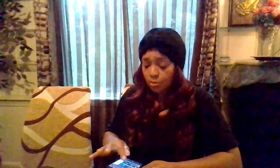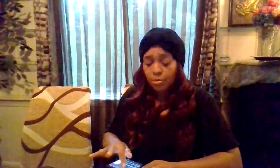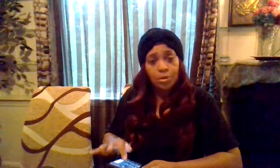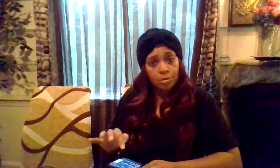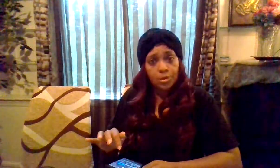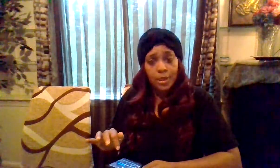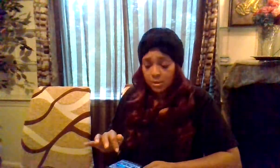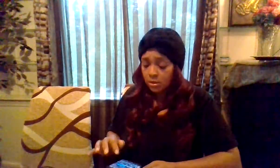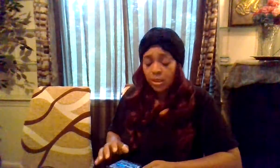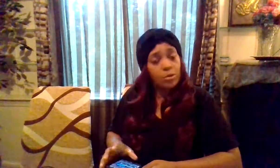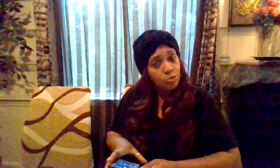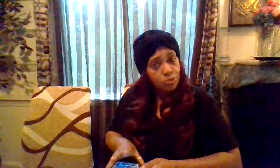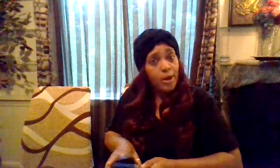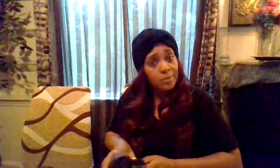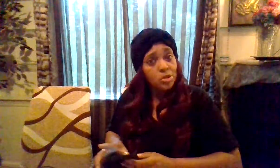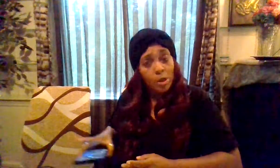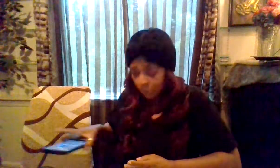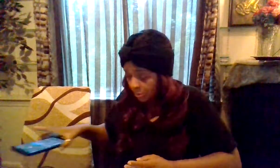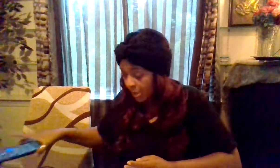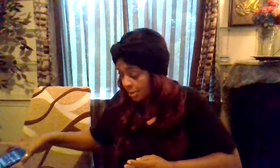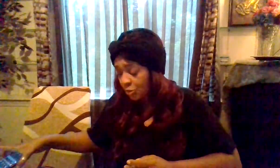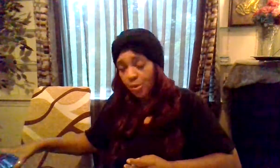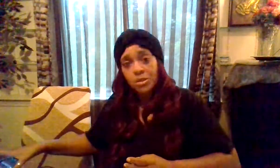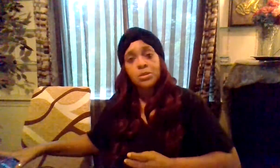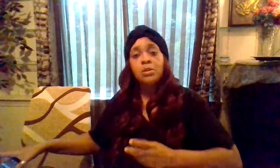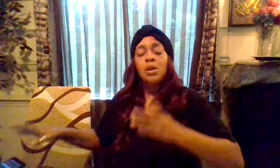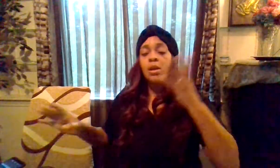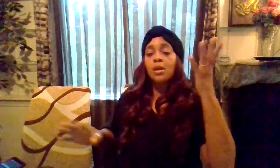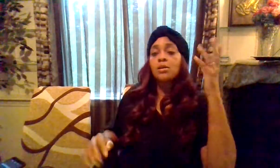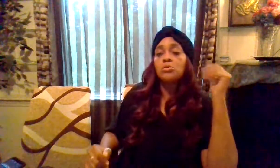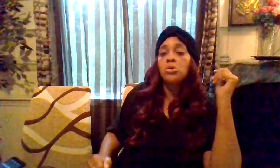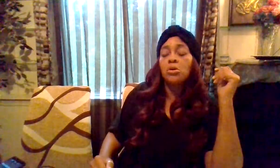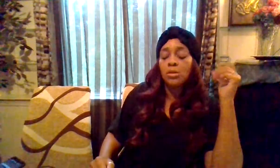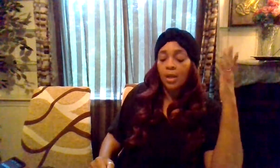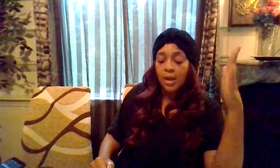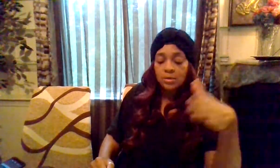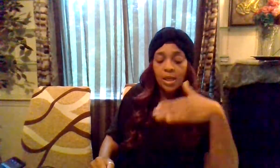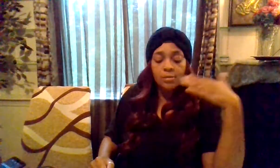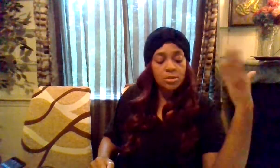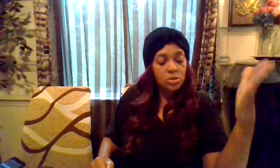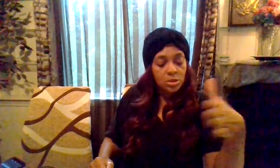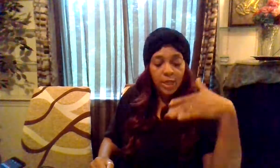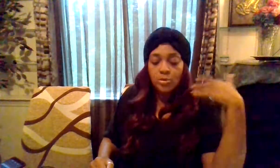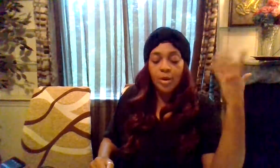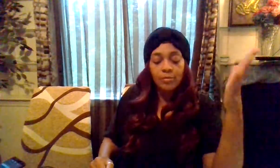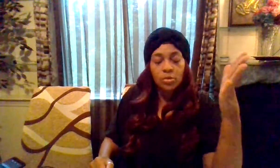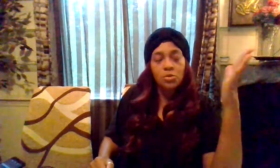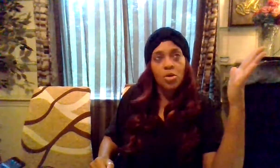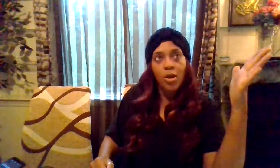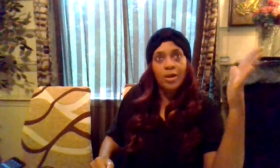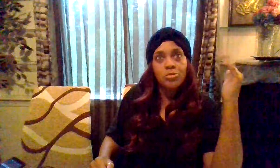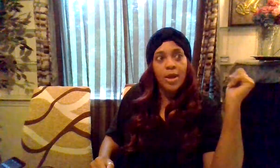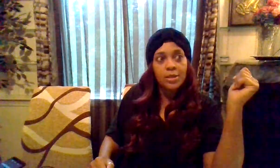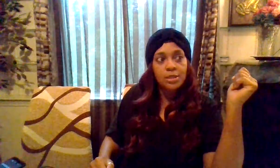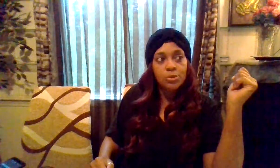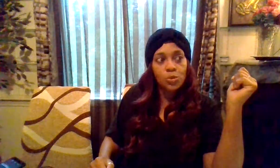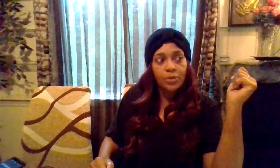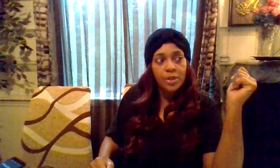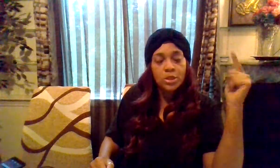learn the lesson that you're trying to be taught through that situation and you know and a lot of times it's just like you have you know how you had to keep doing things